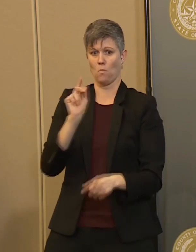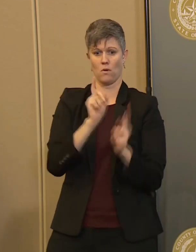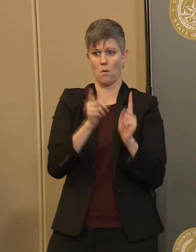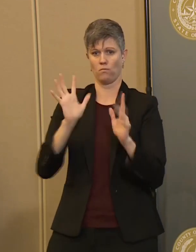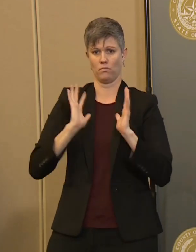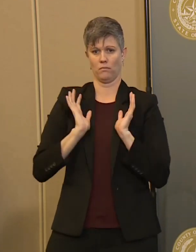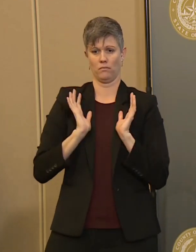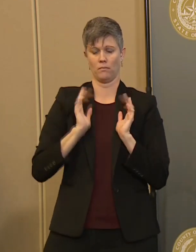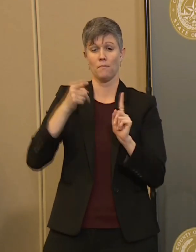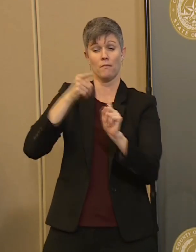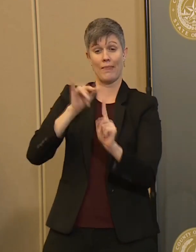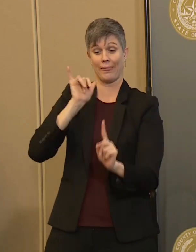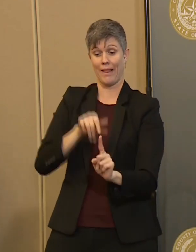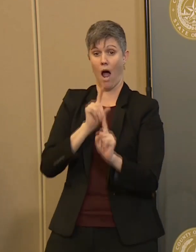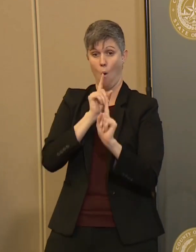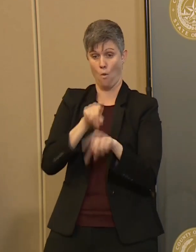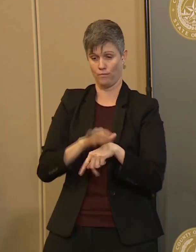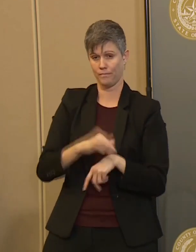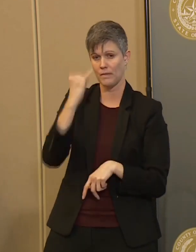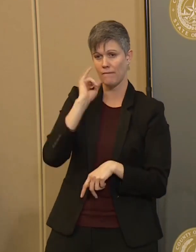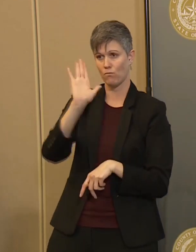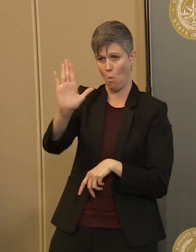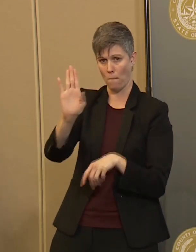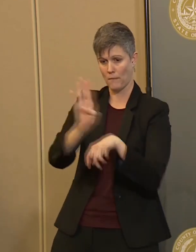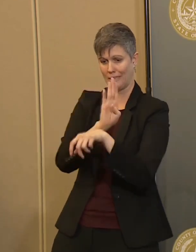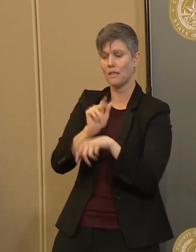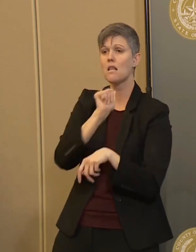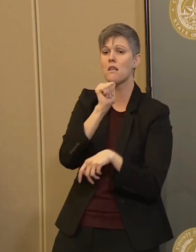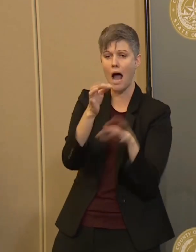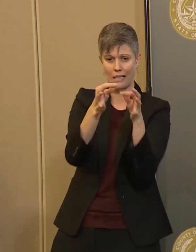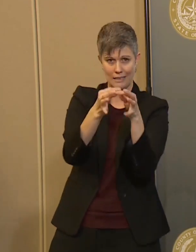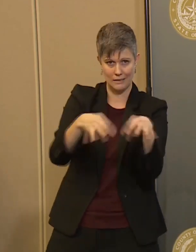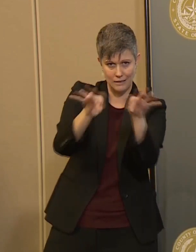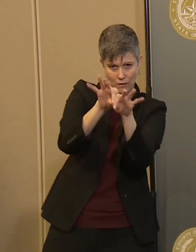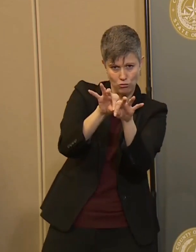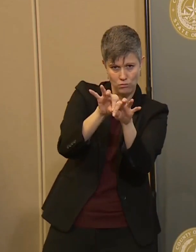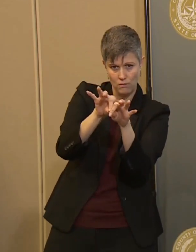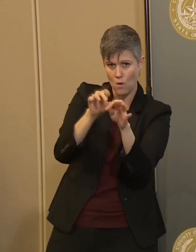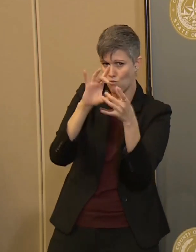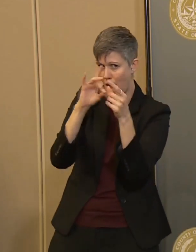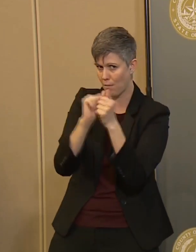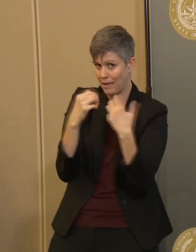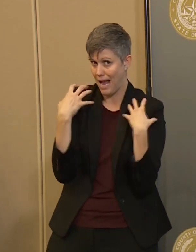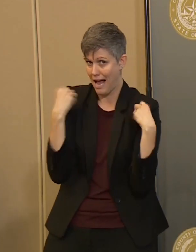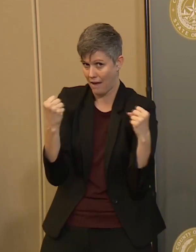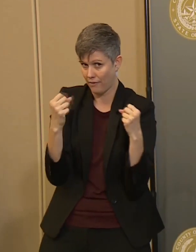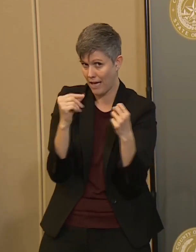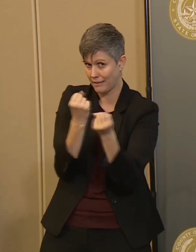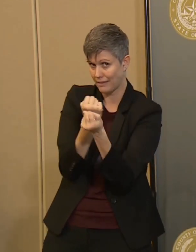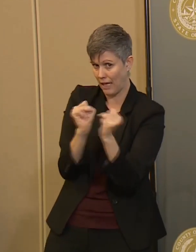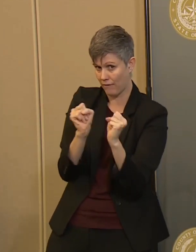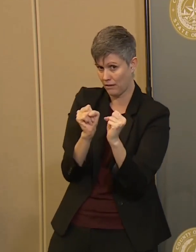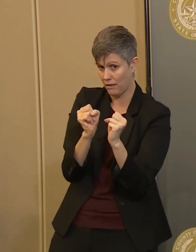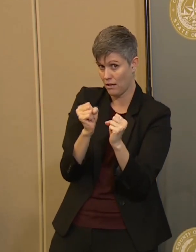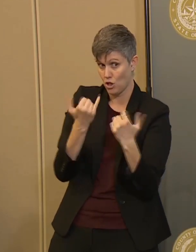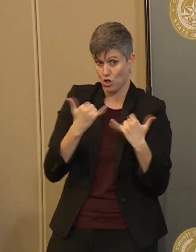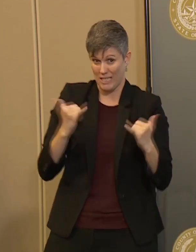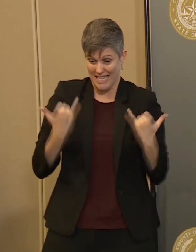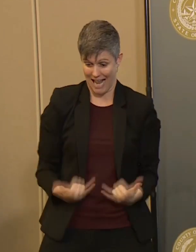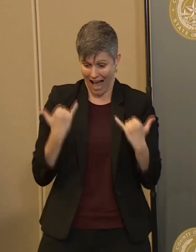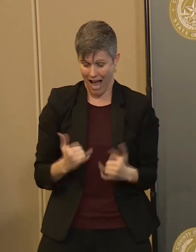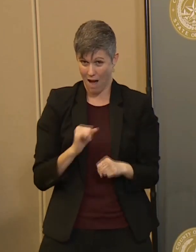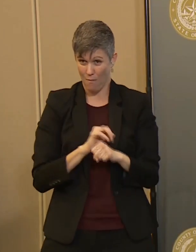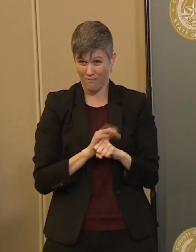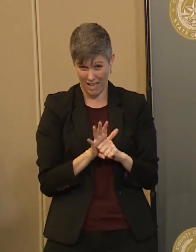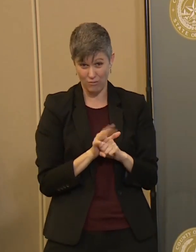is not essential to health and safety during this time of COVID-19, we are